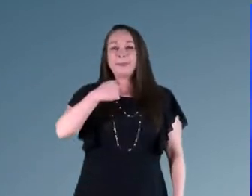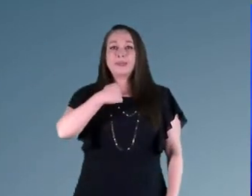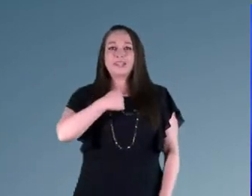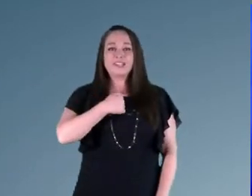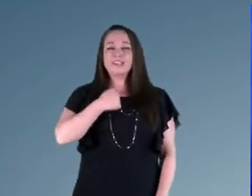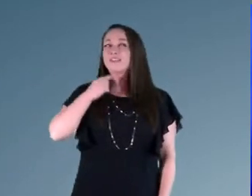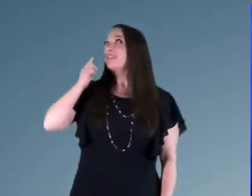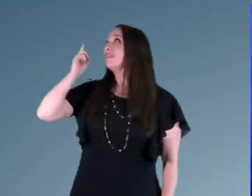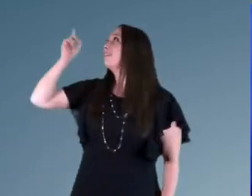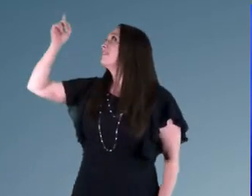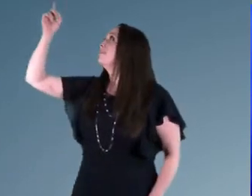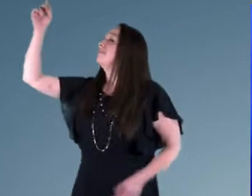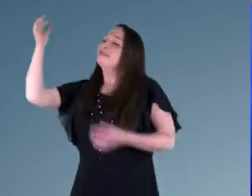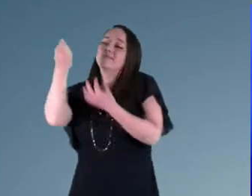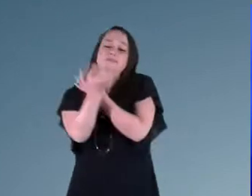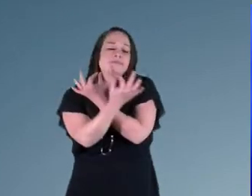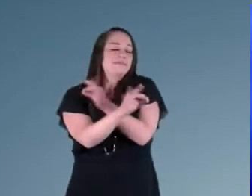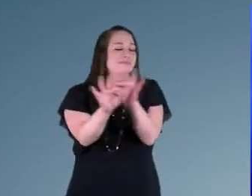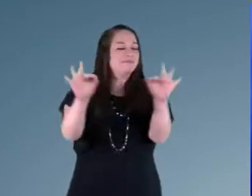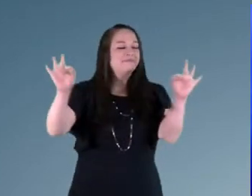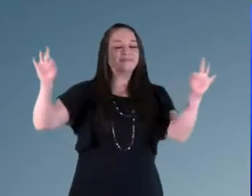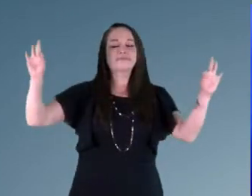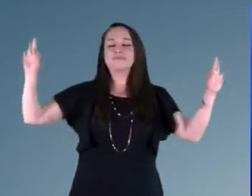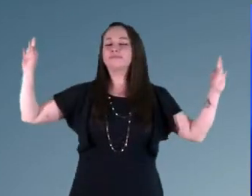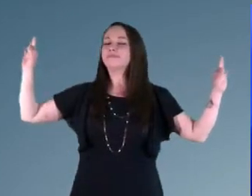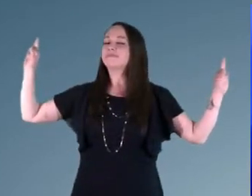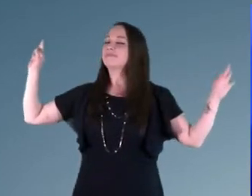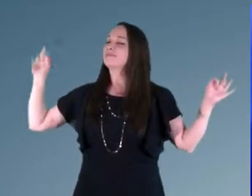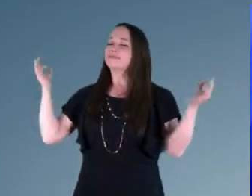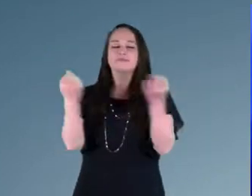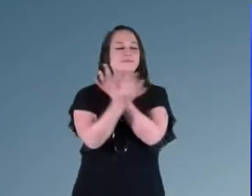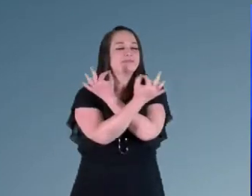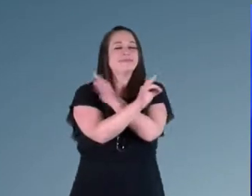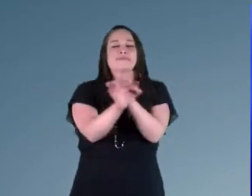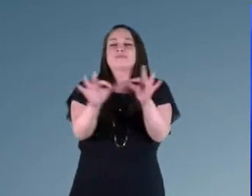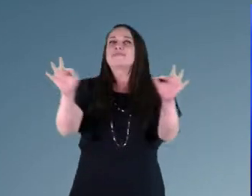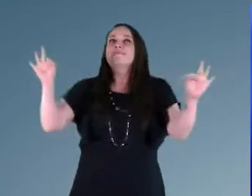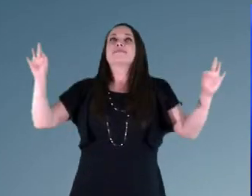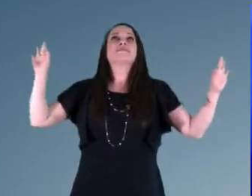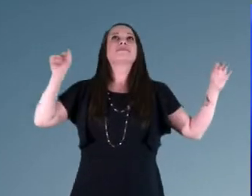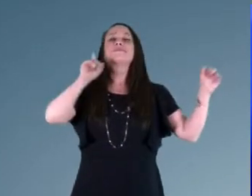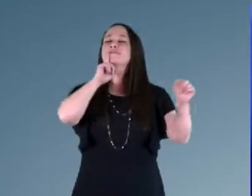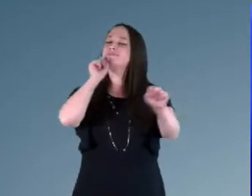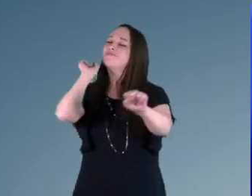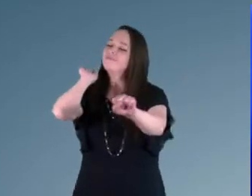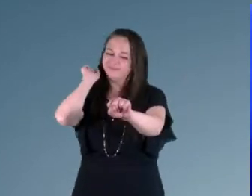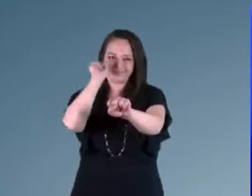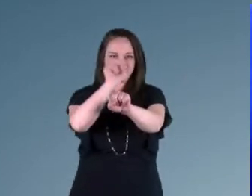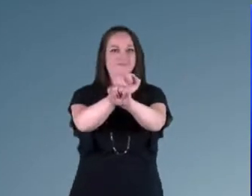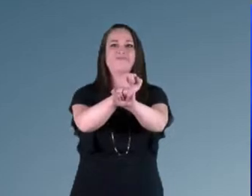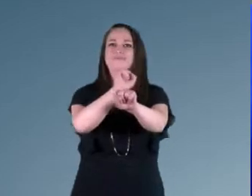Son sets free, oh He's free indeed,